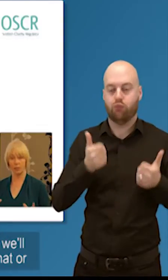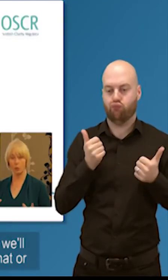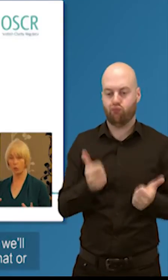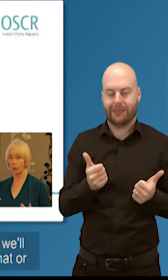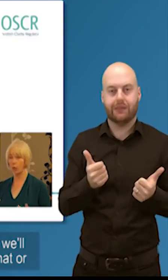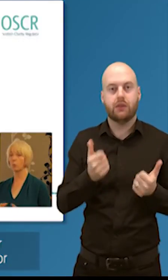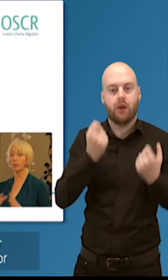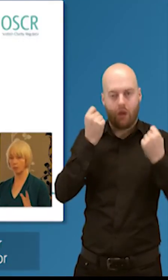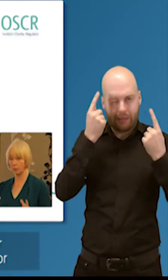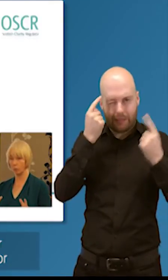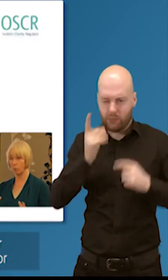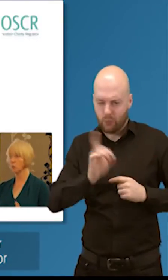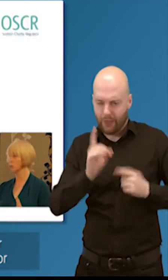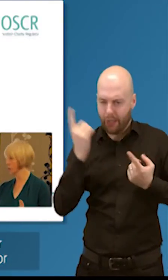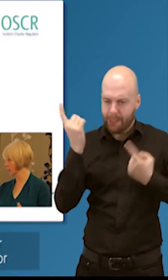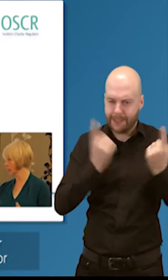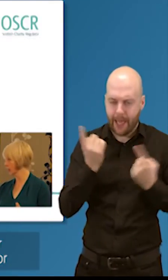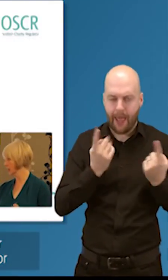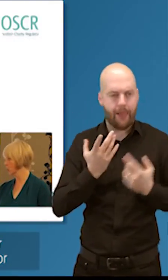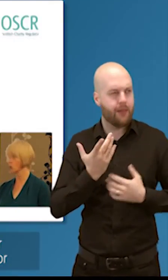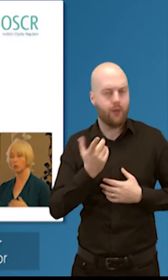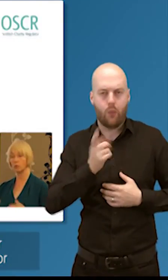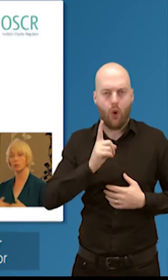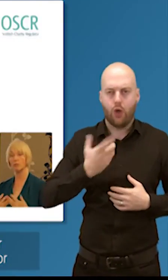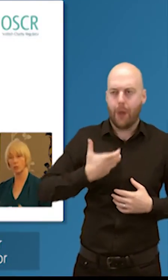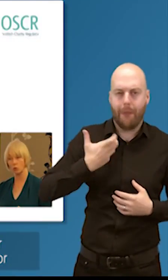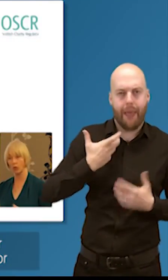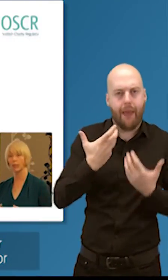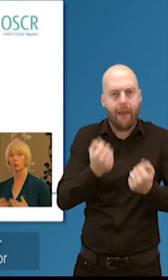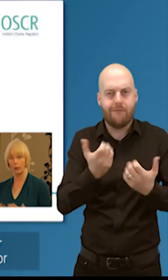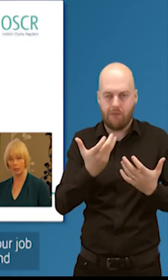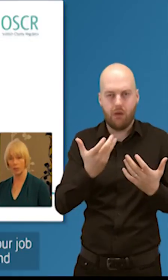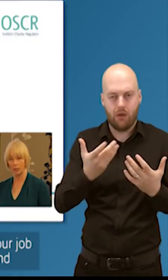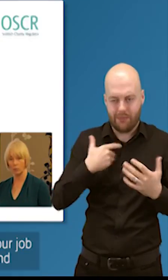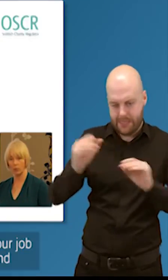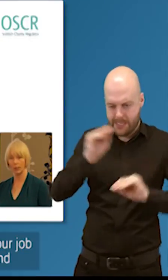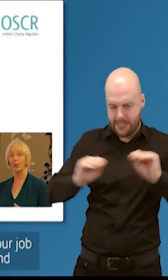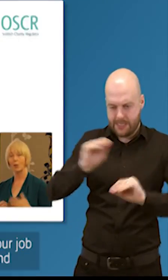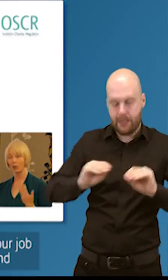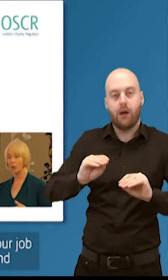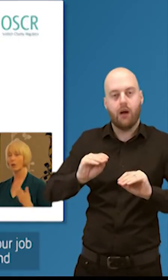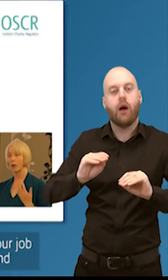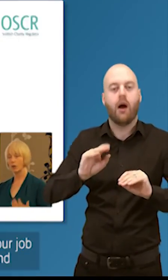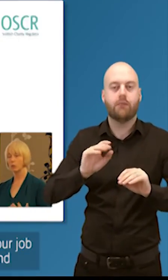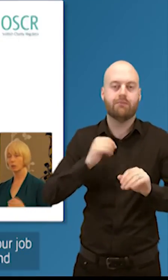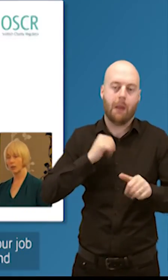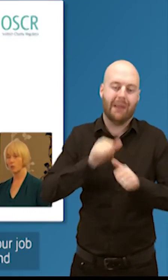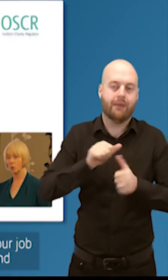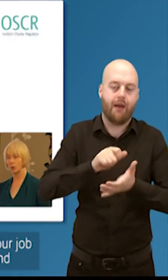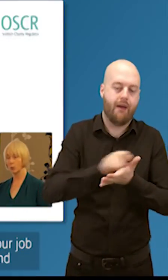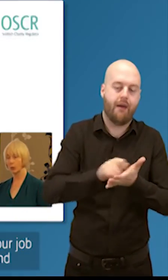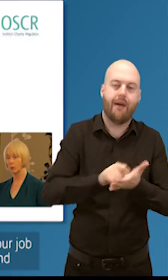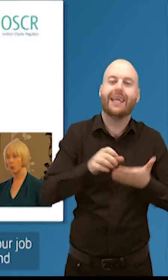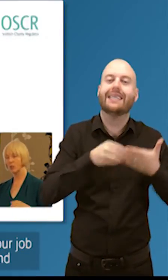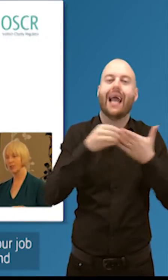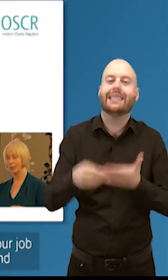write some guidance about that or we better get involved with two or three other organisations to go out and deliver some training or awareness raising on that because if we're doing our